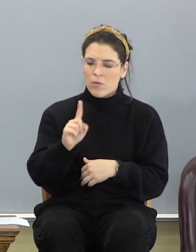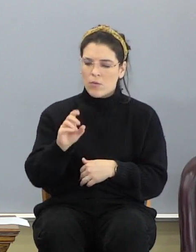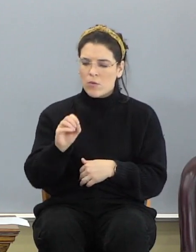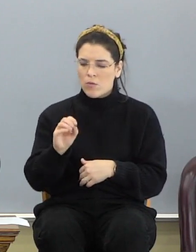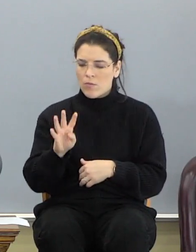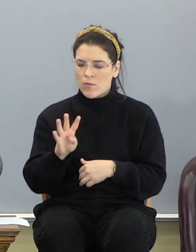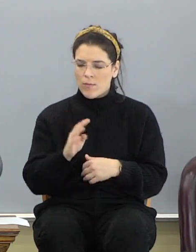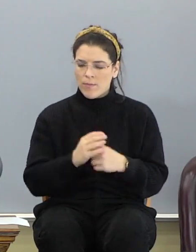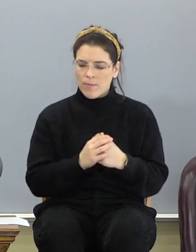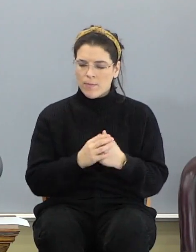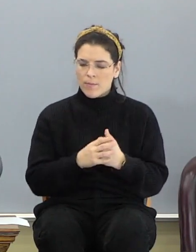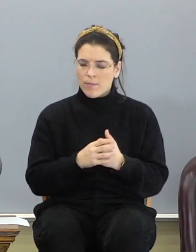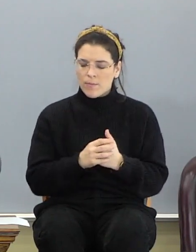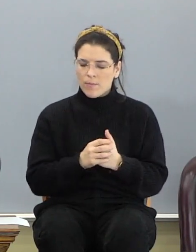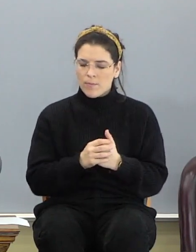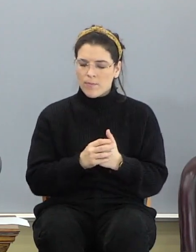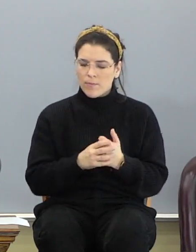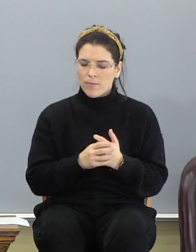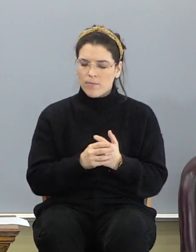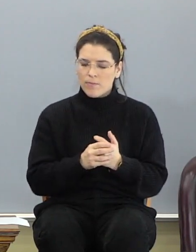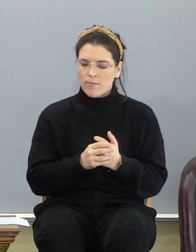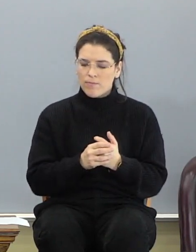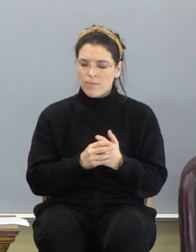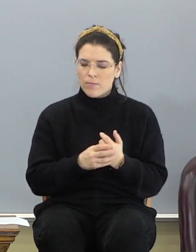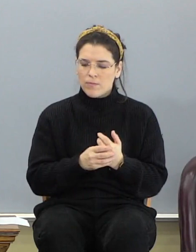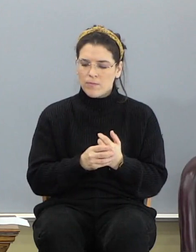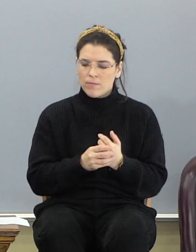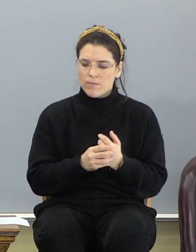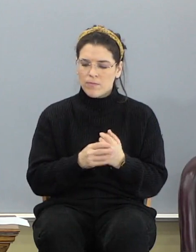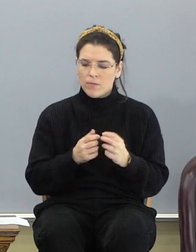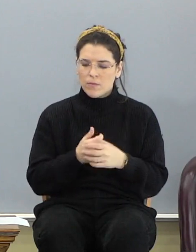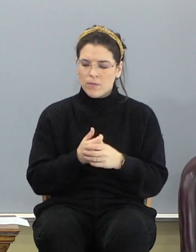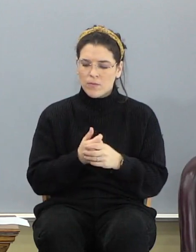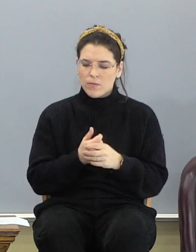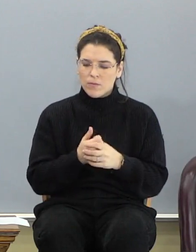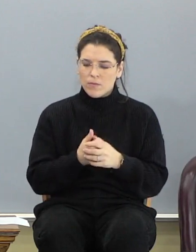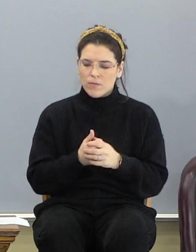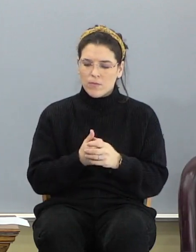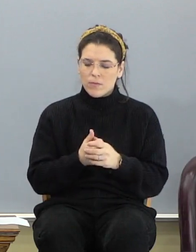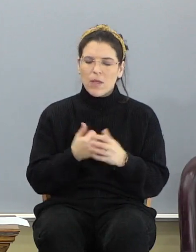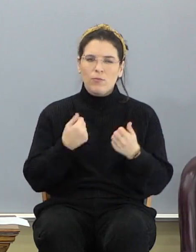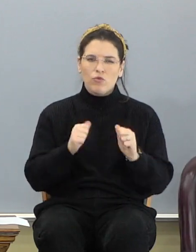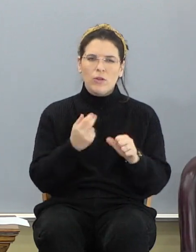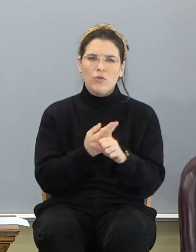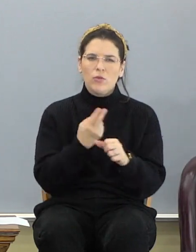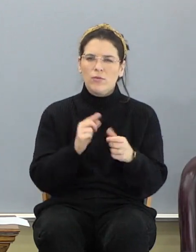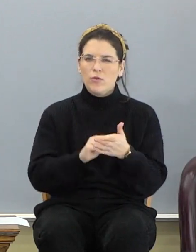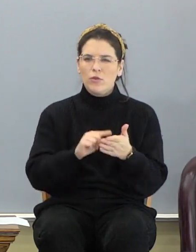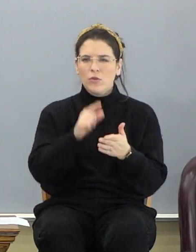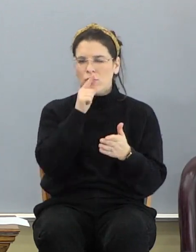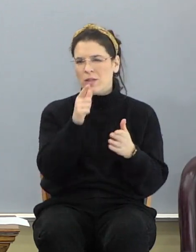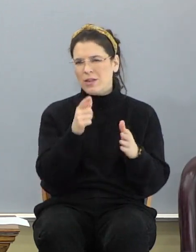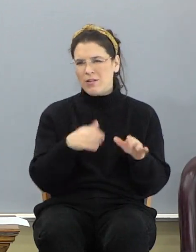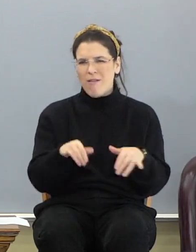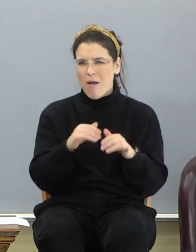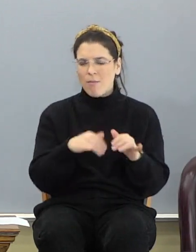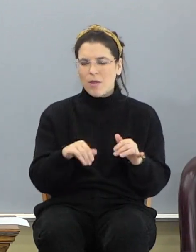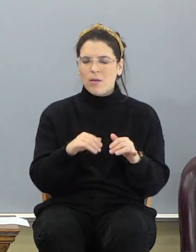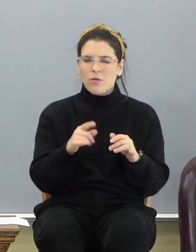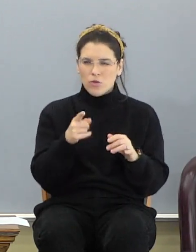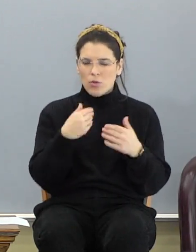you know, we don't always run over, just to give you some different verses. There's more information in your Bible about creation